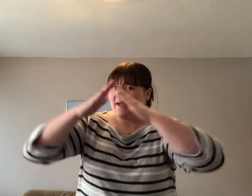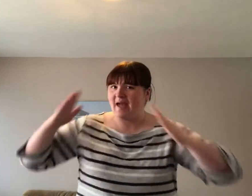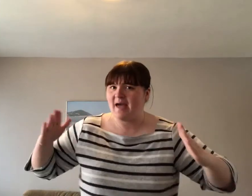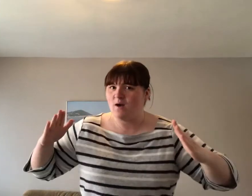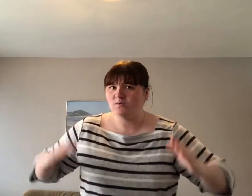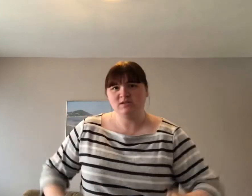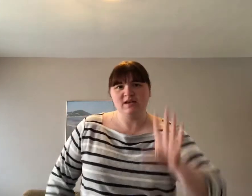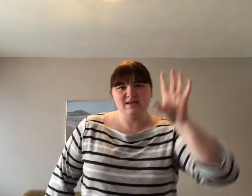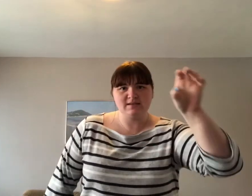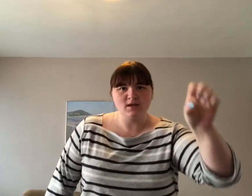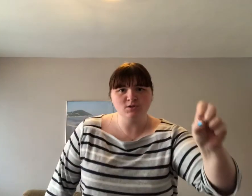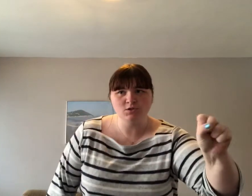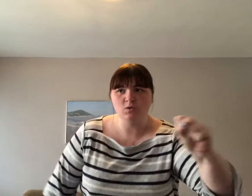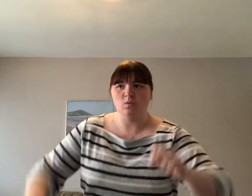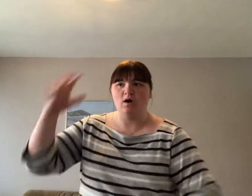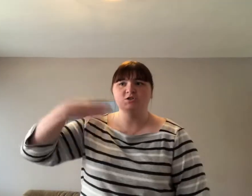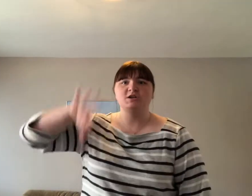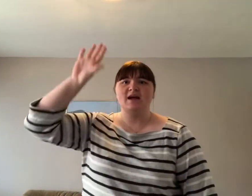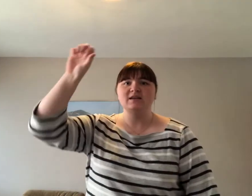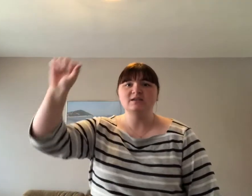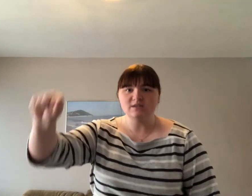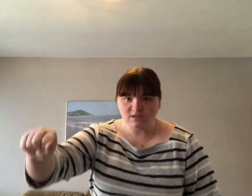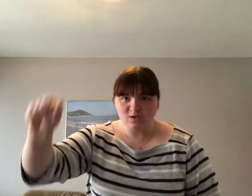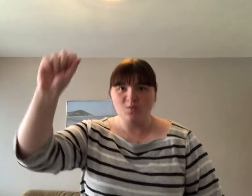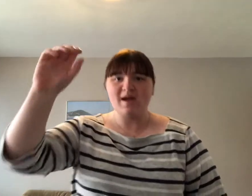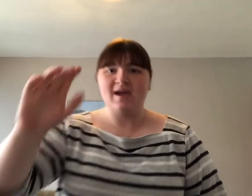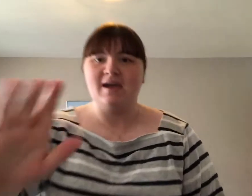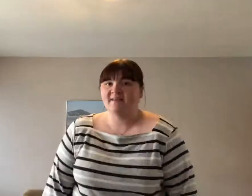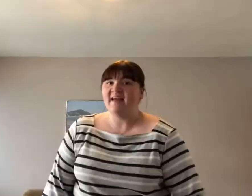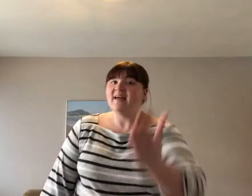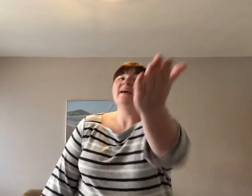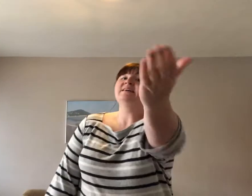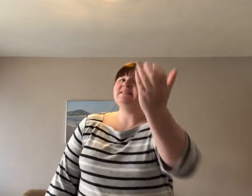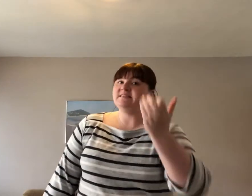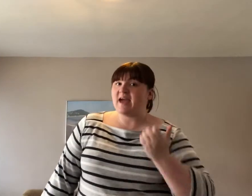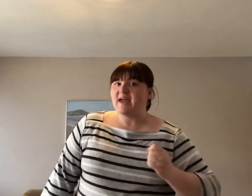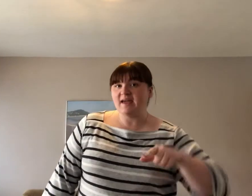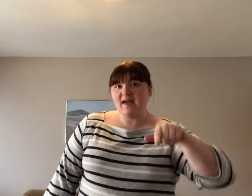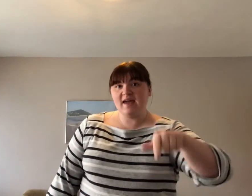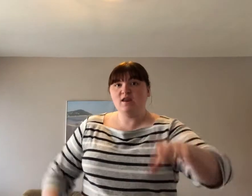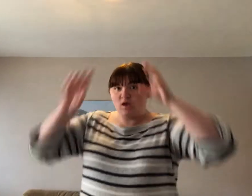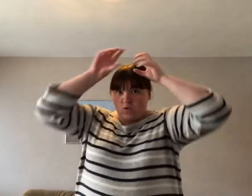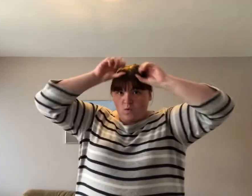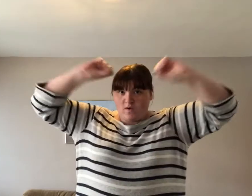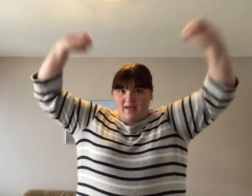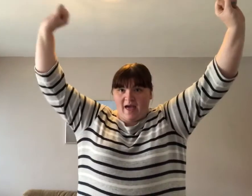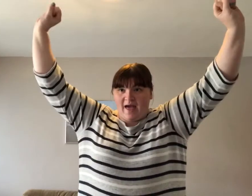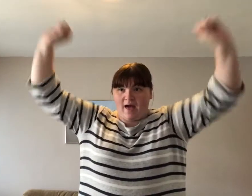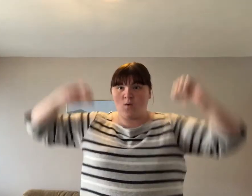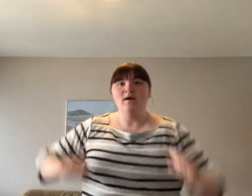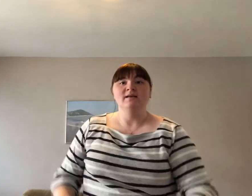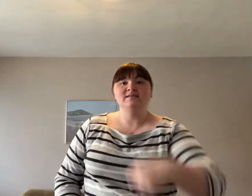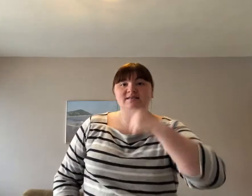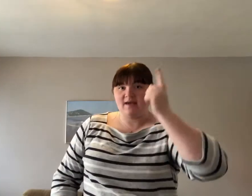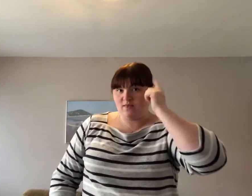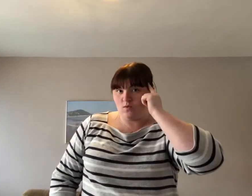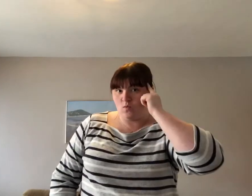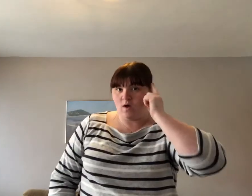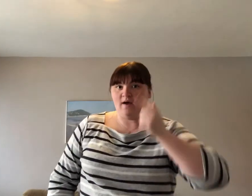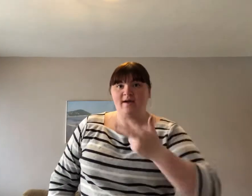house is a squash and a squeeze. Take in your cow, said the wise